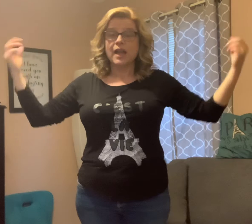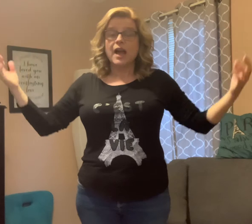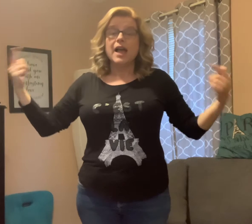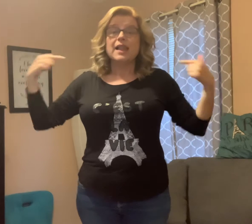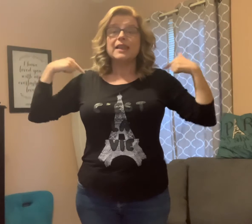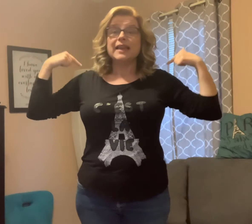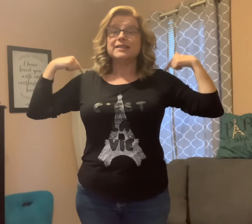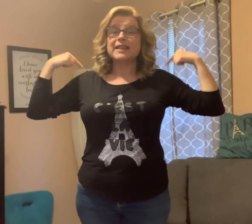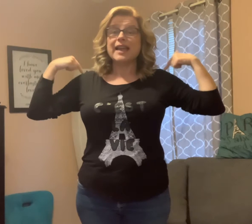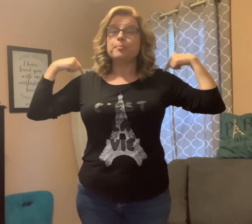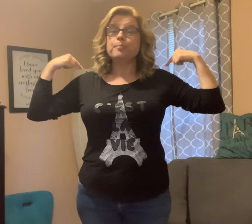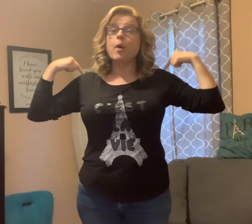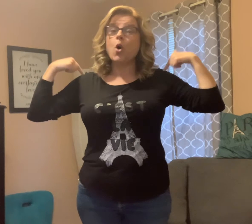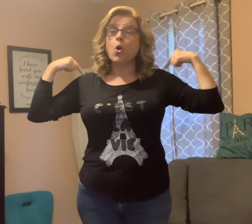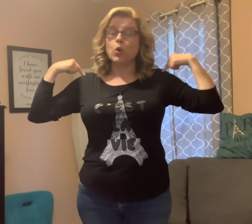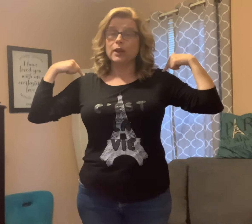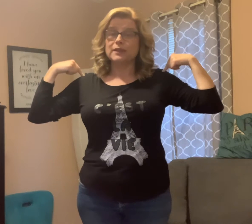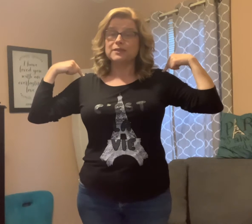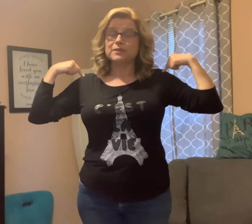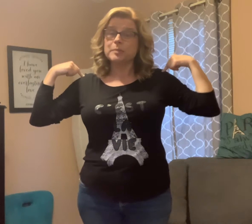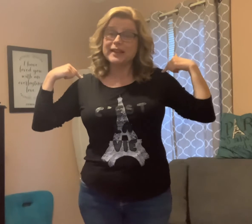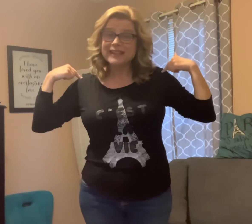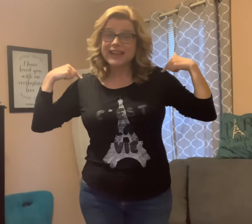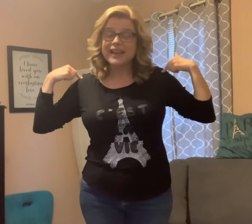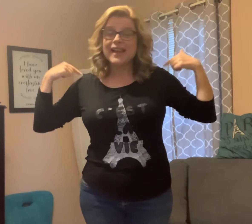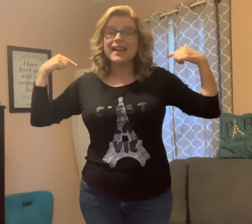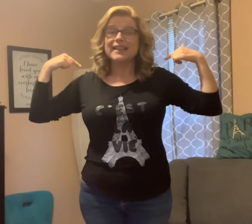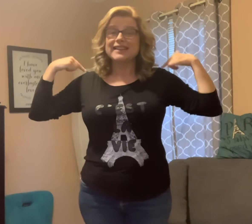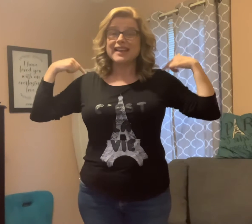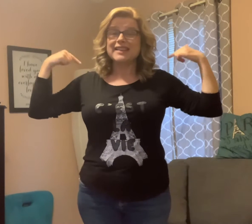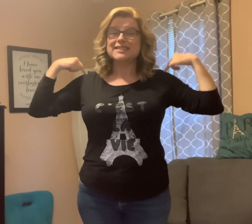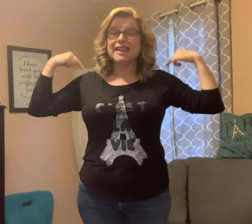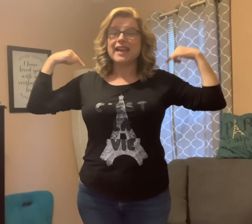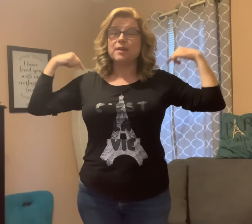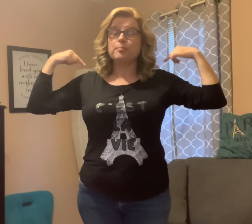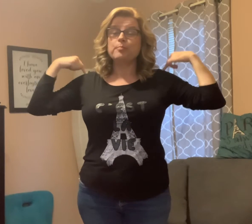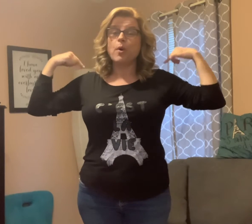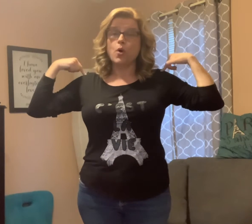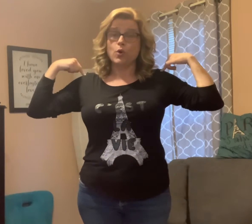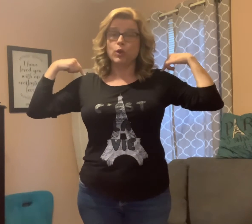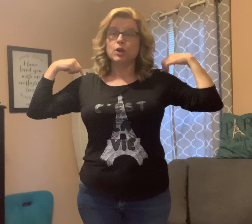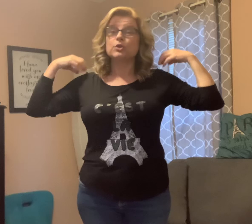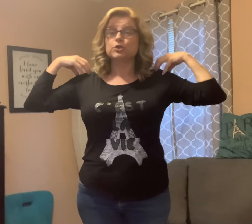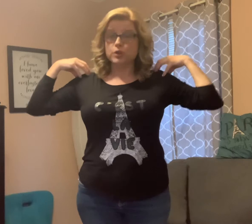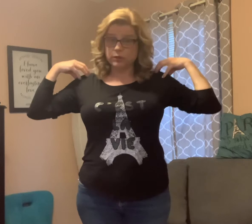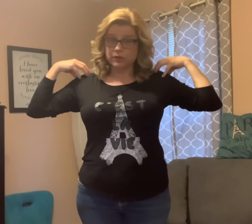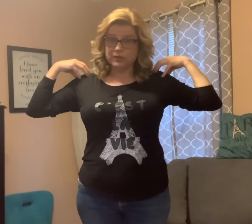Les épaules. Repétez. Les épaules. Shoulders.